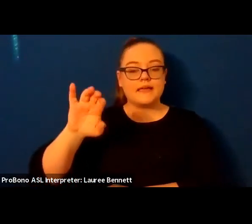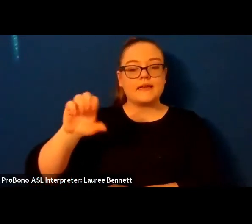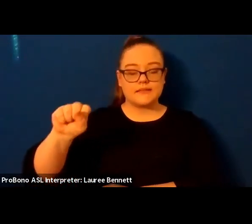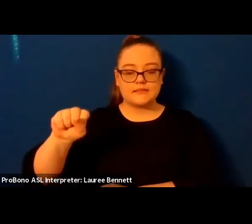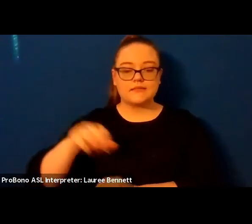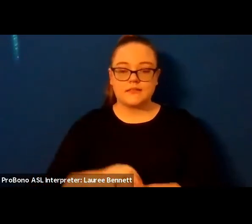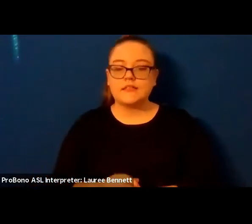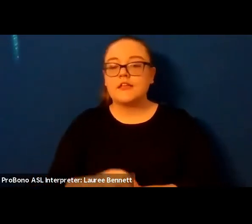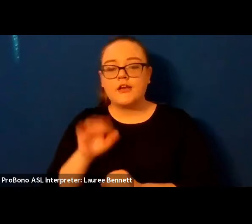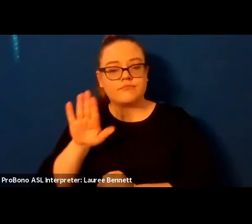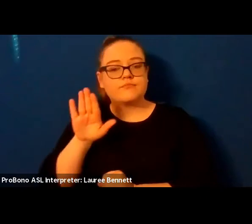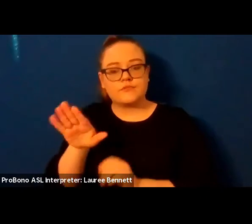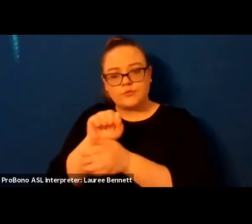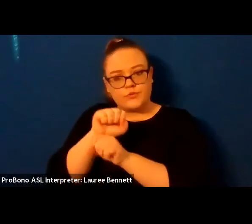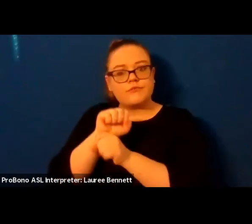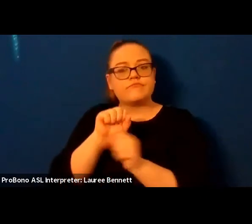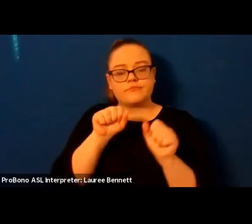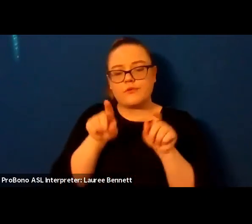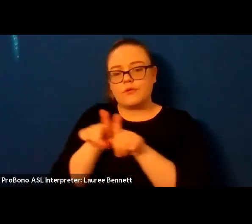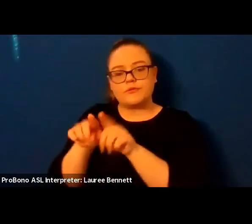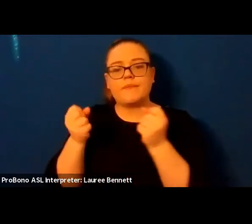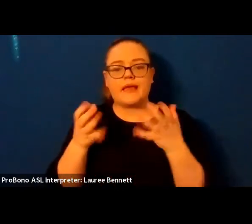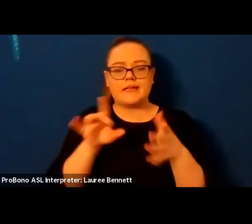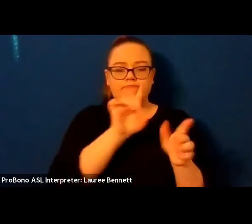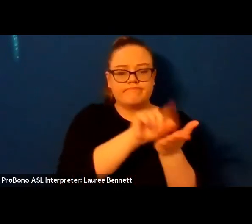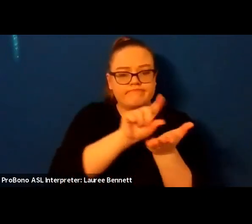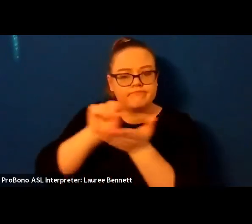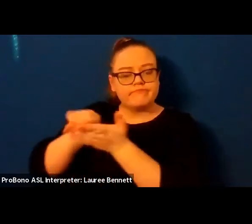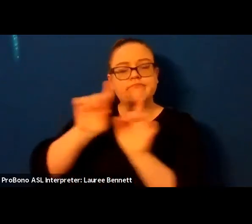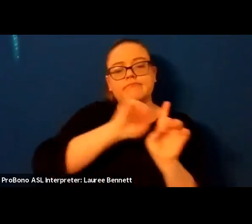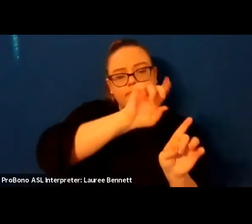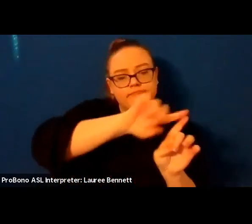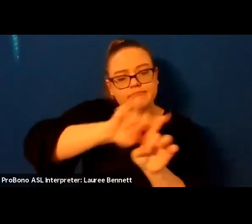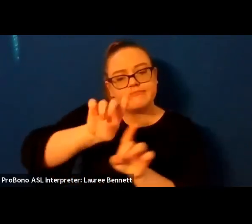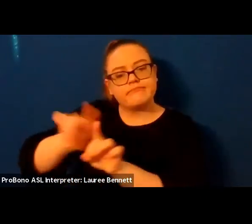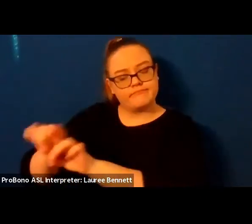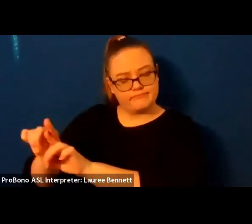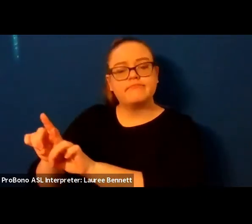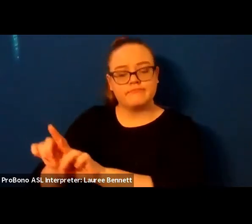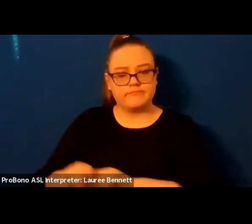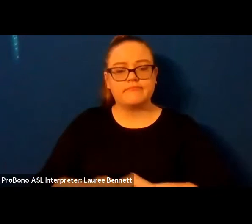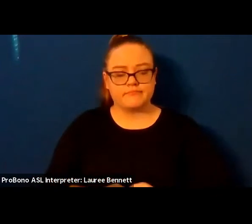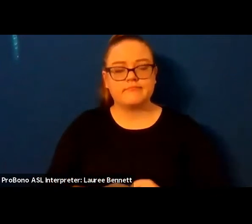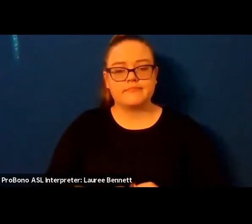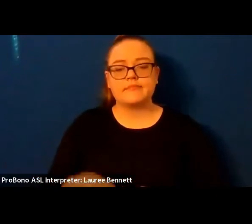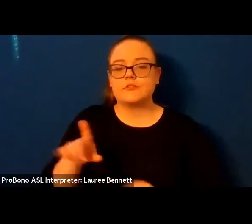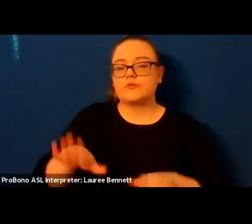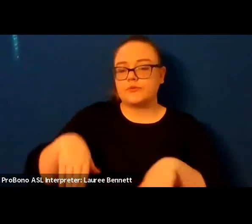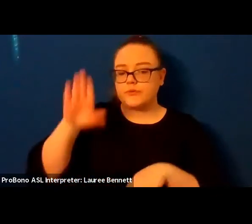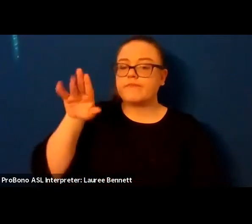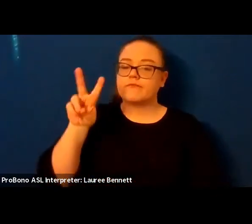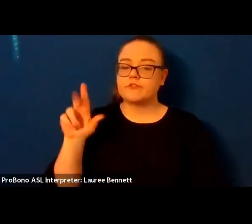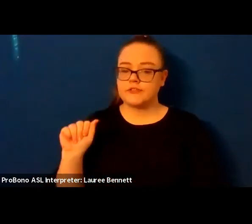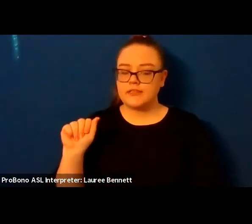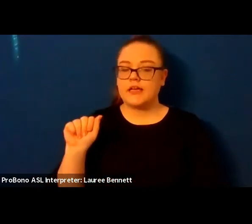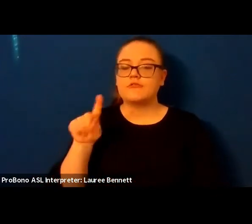house crazy horse the new york times pleiades ninth letter blackbird and elsewhere raised in rural virginia she is a graduate